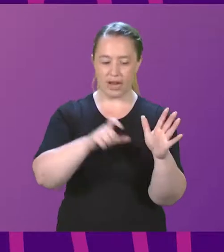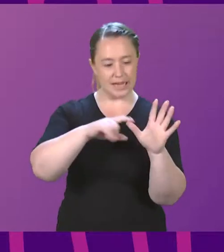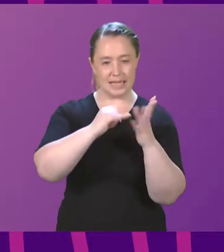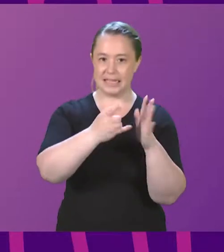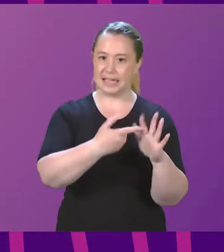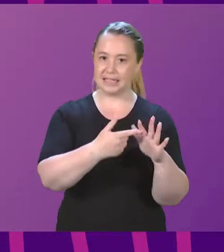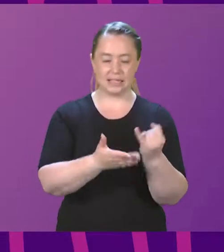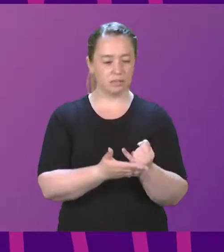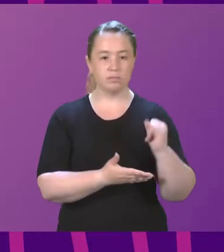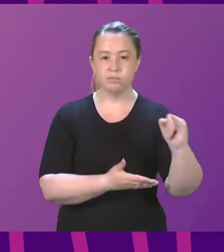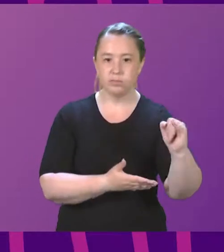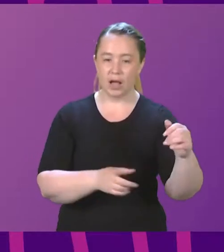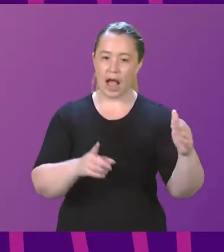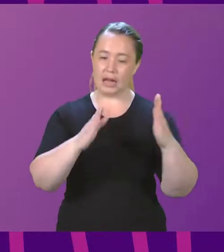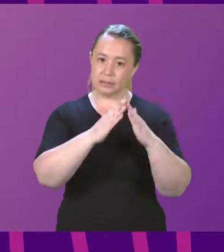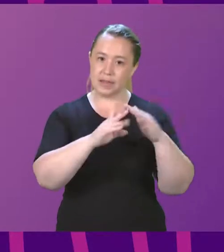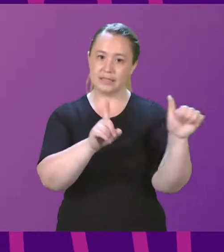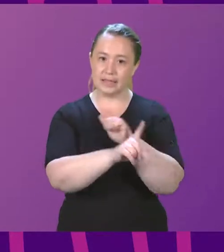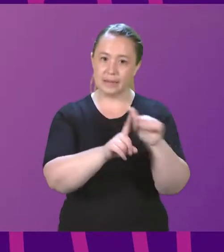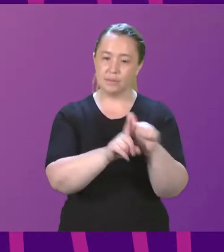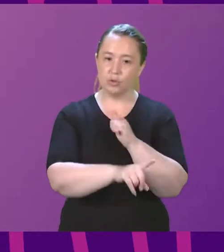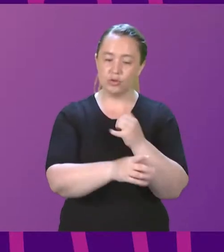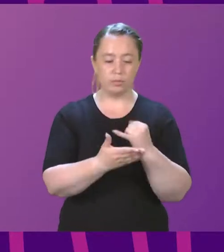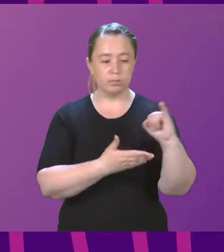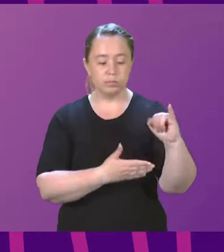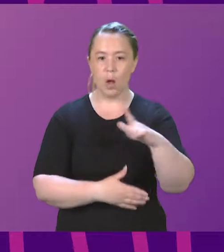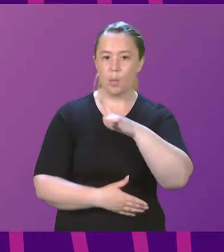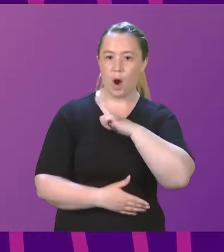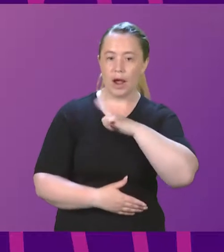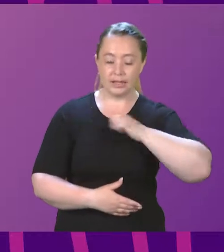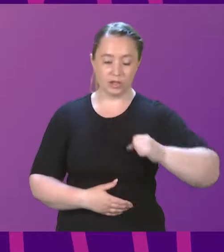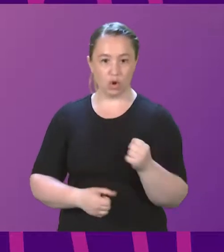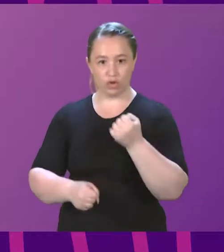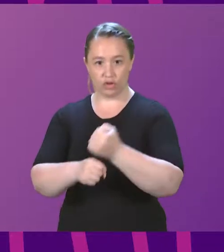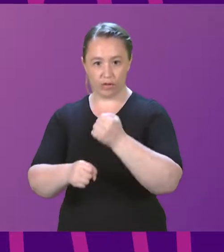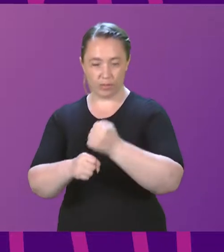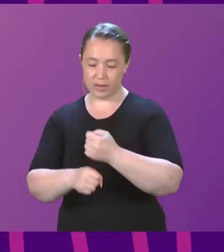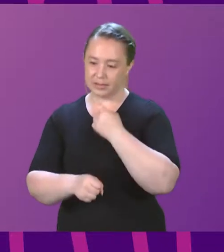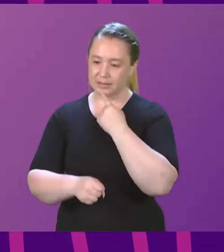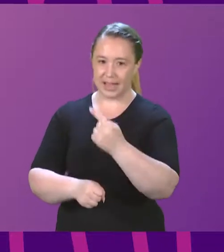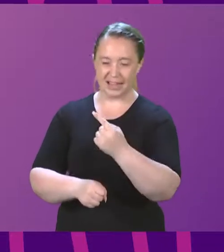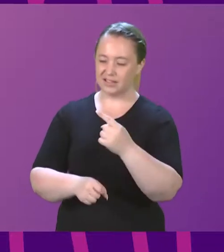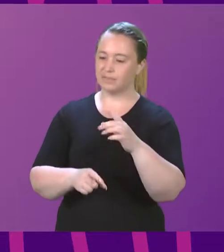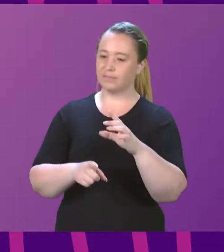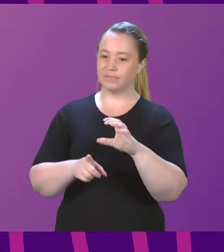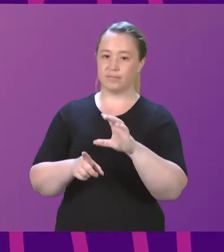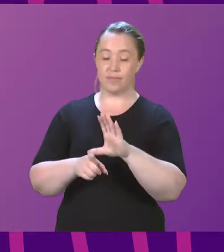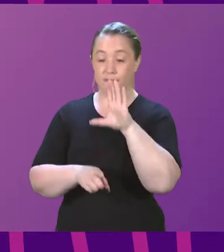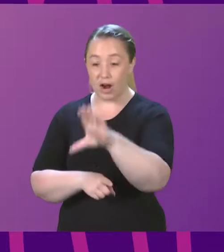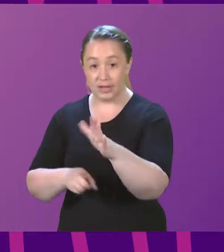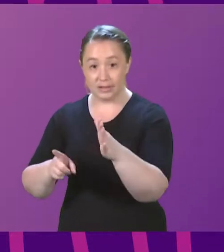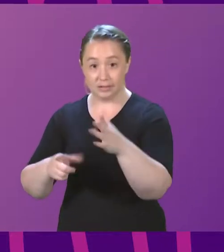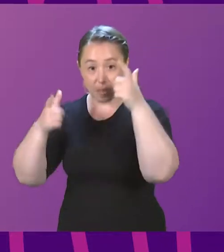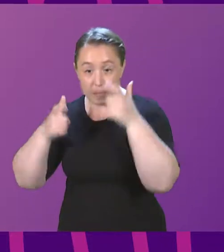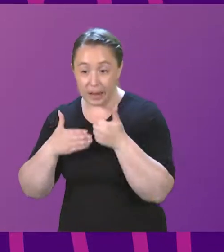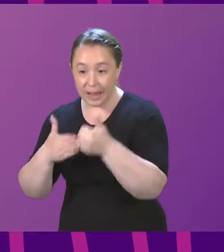and they stated that this was necessary due to the Scottish Government's decision not to adequately fund legal aid. For example, in